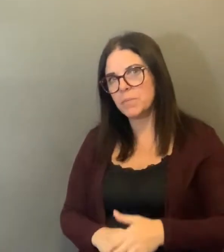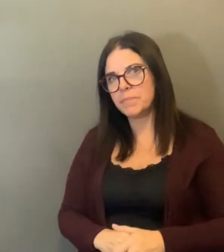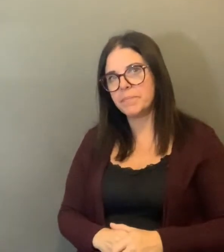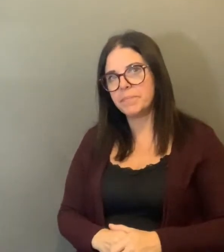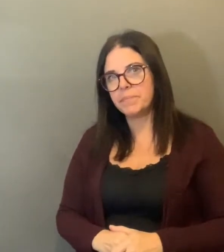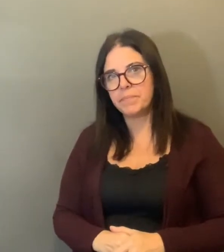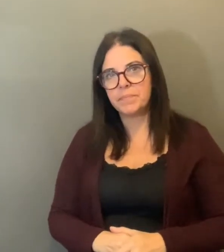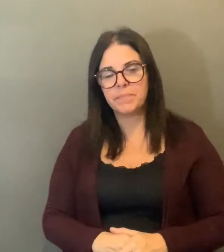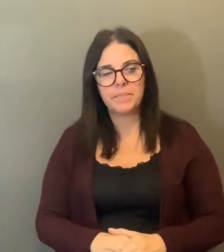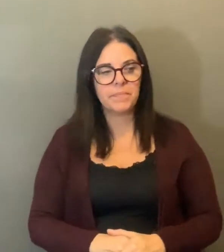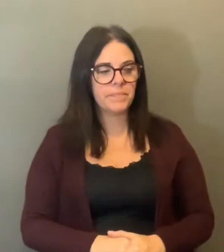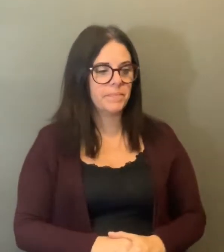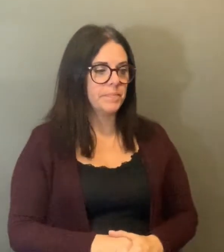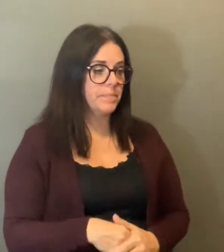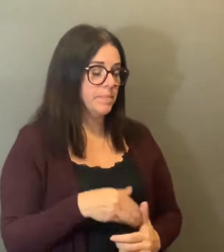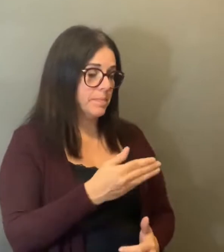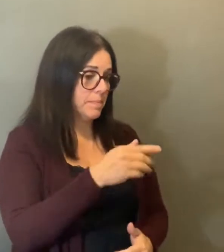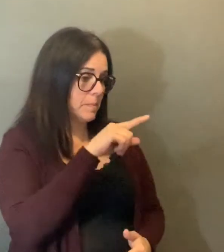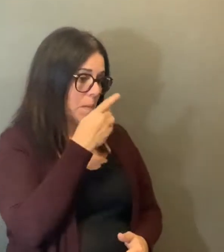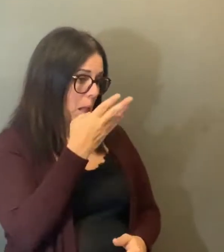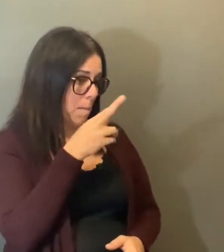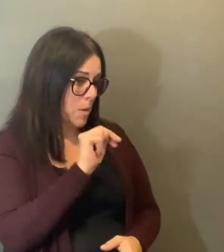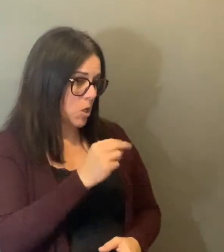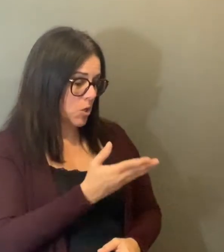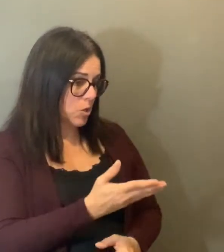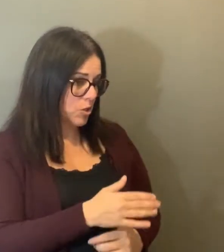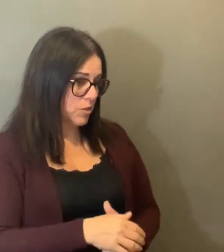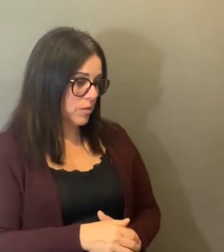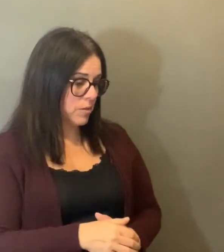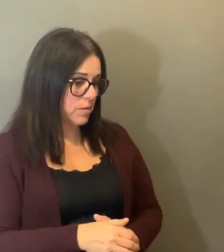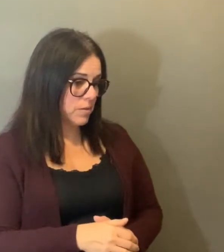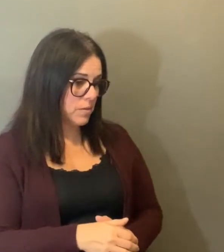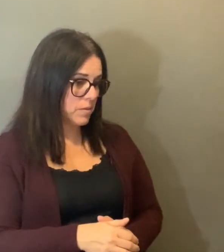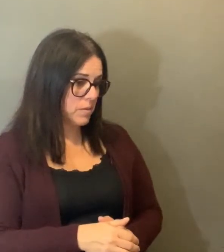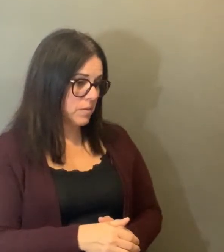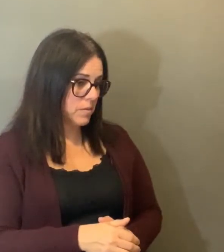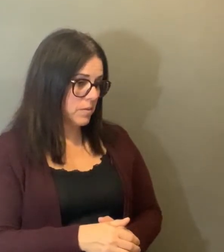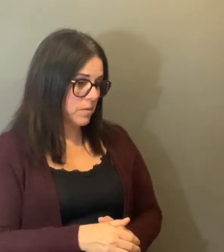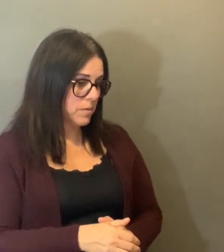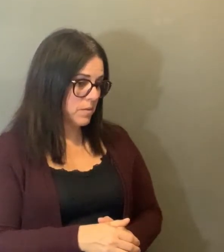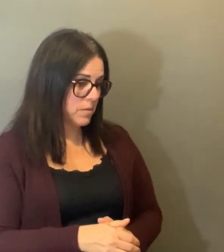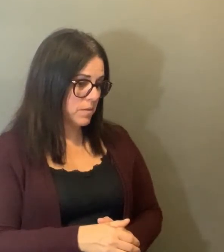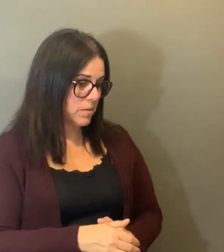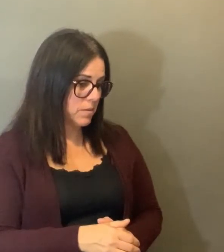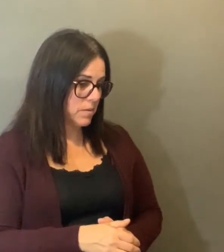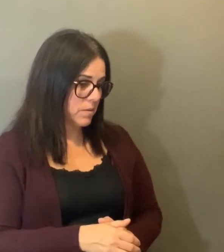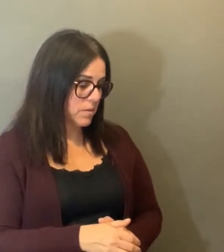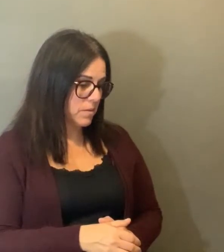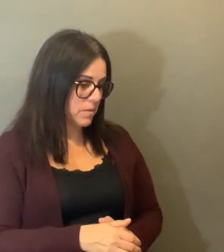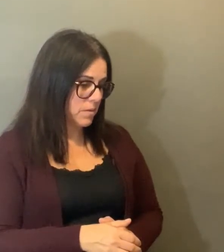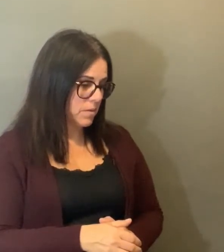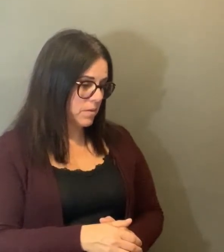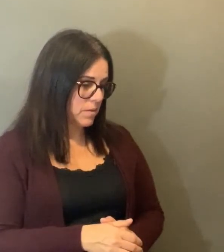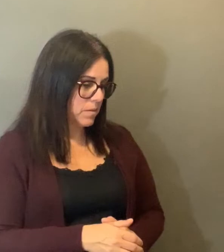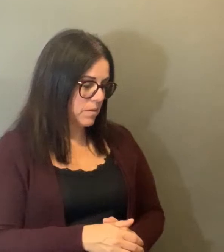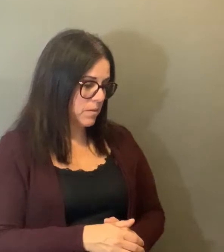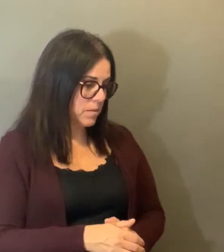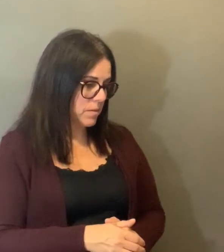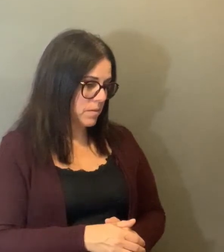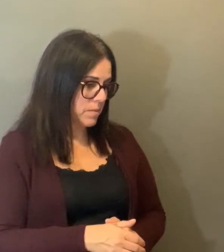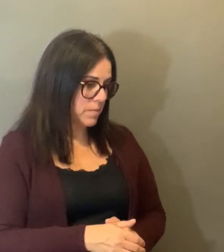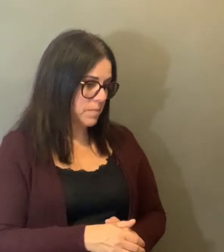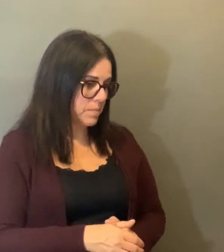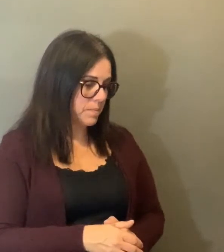at the hospital. Okay, thank you. Any questions from Blackburn?